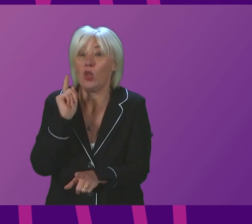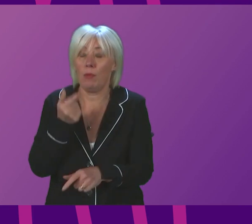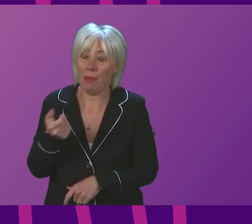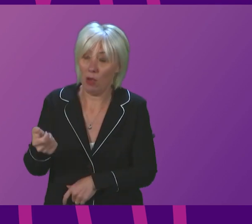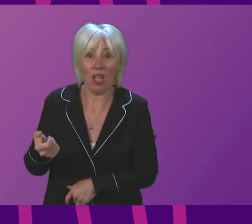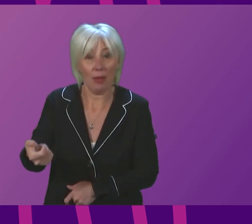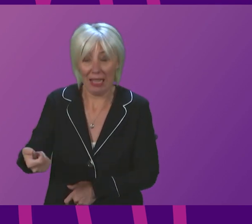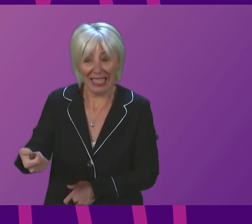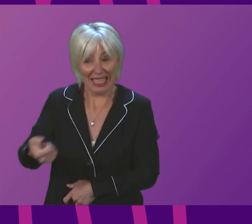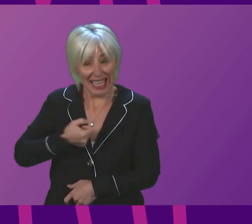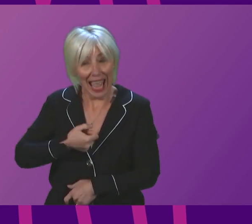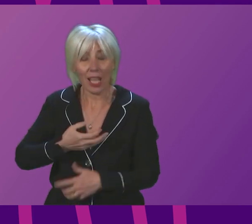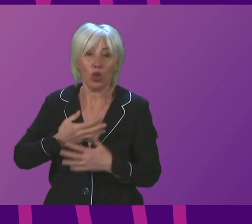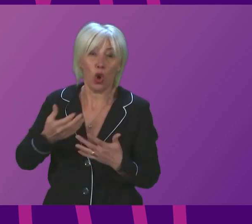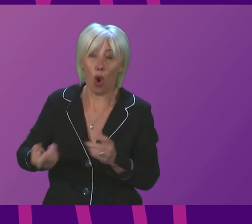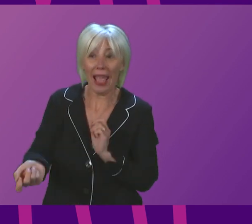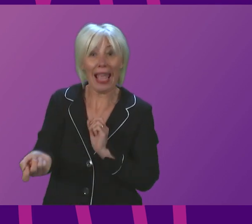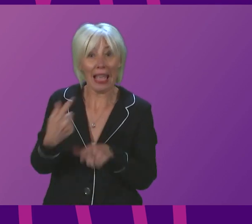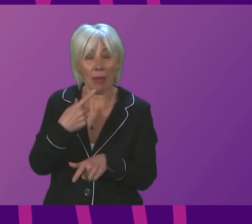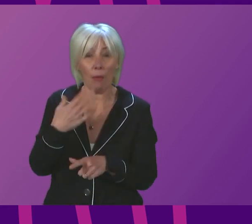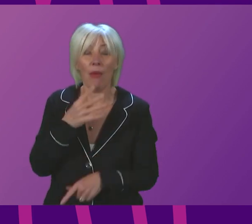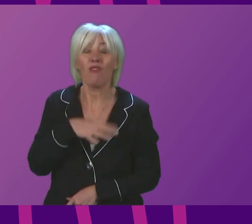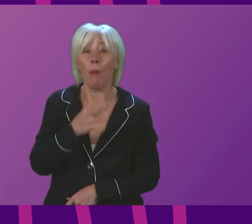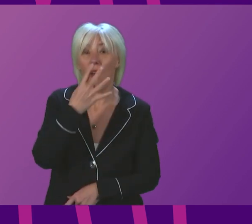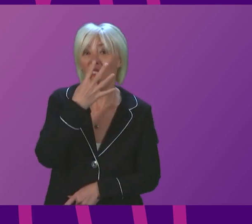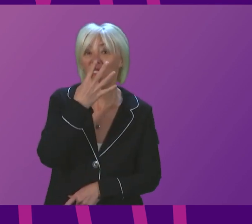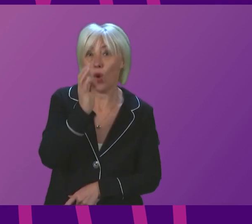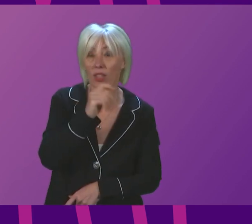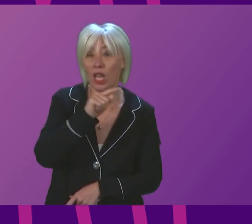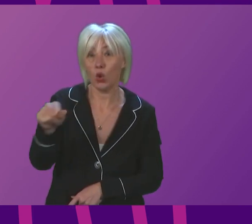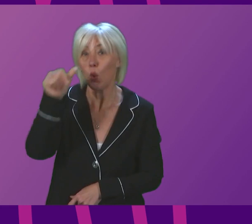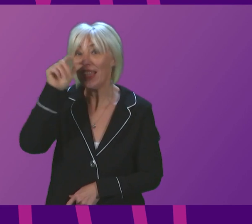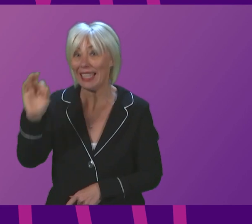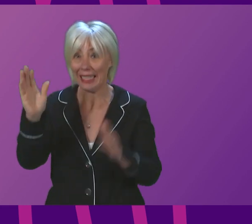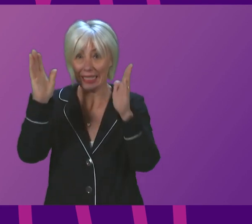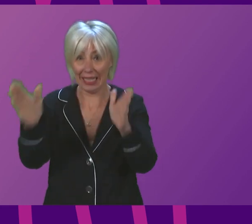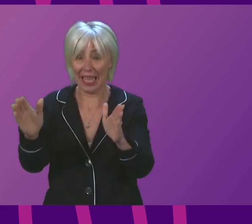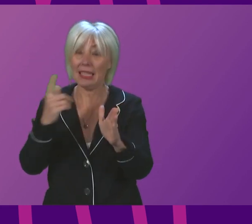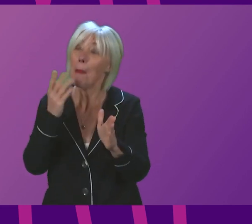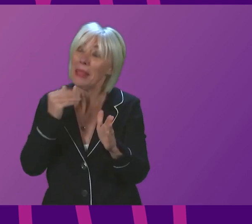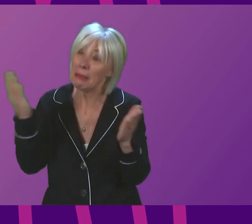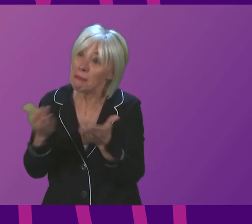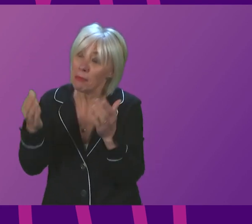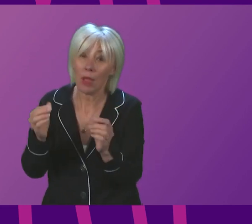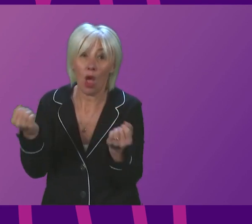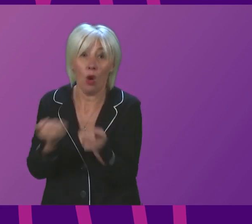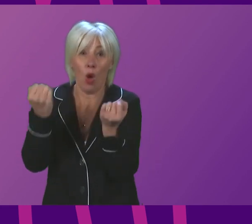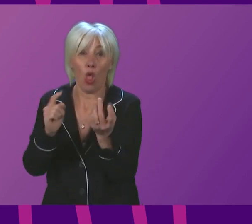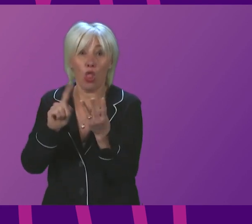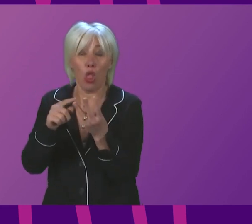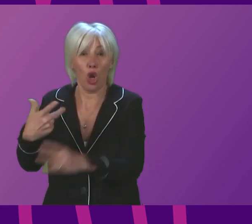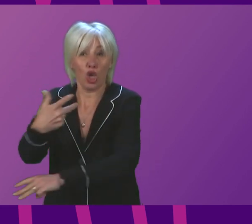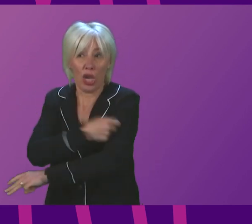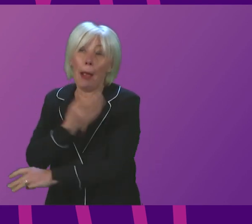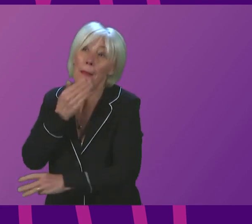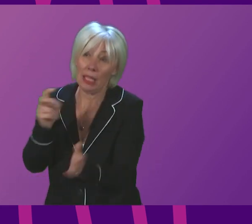or email messages have been sent to those aged between 40 and 60, encouraging them to book their booster jag. For those now